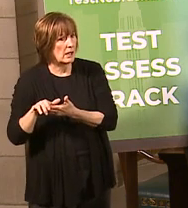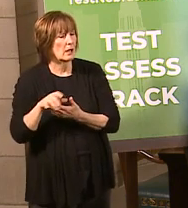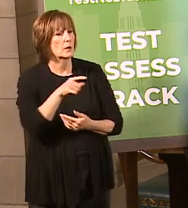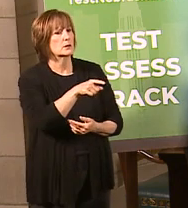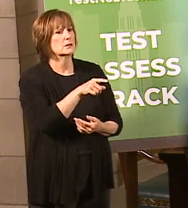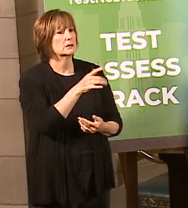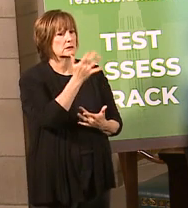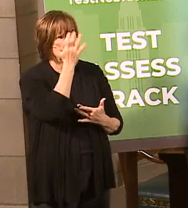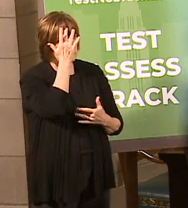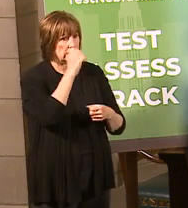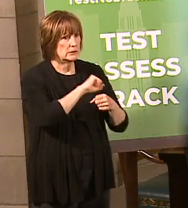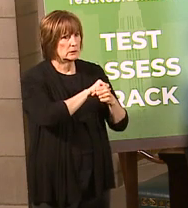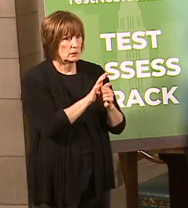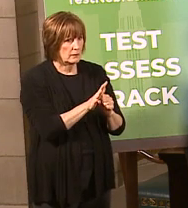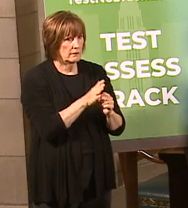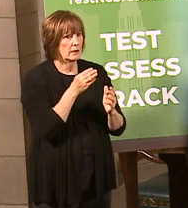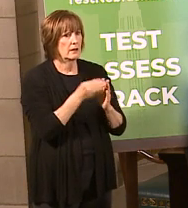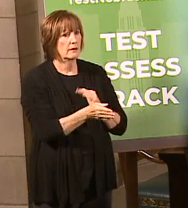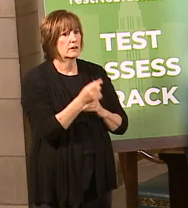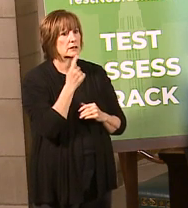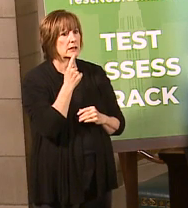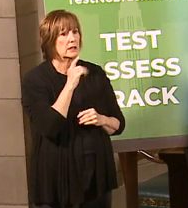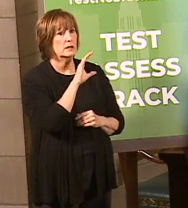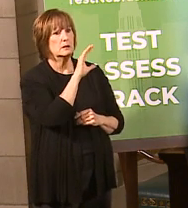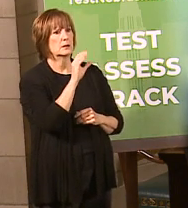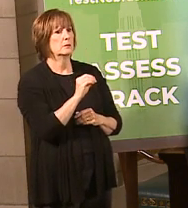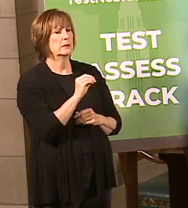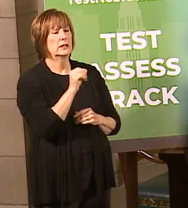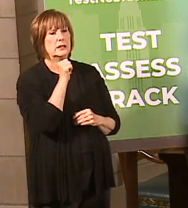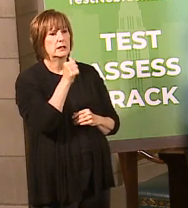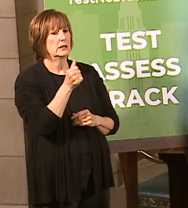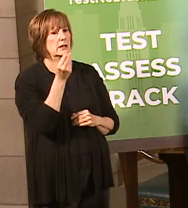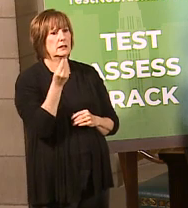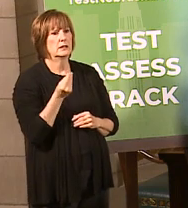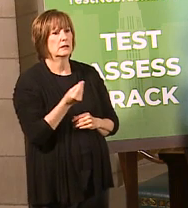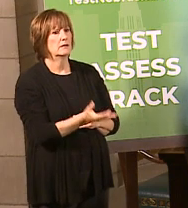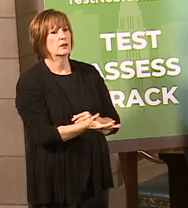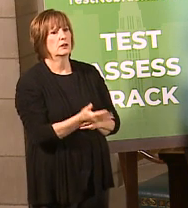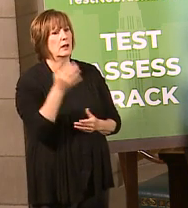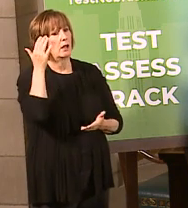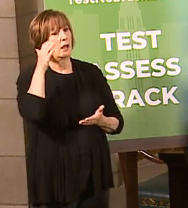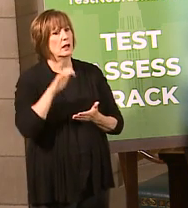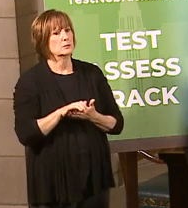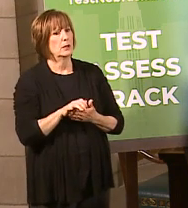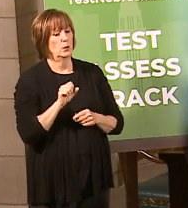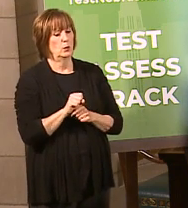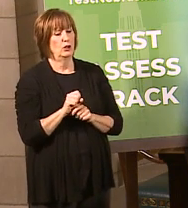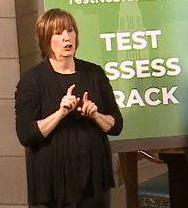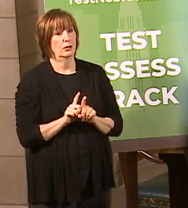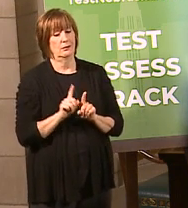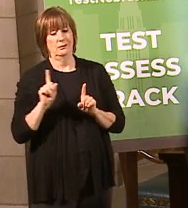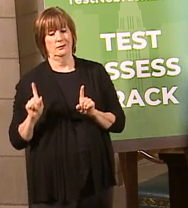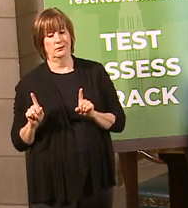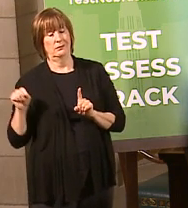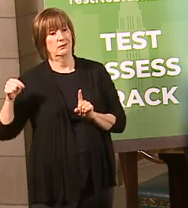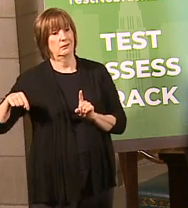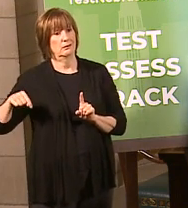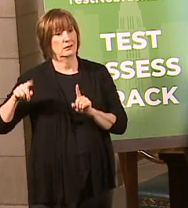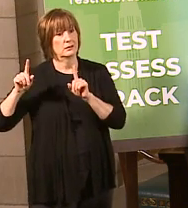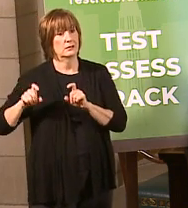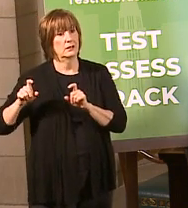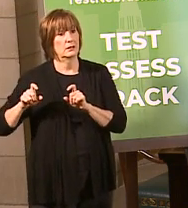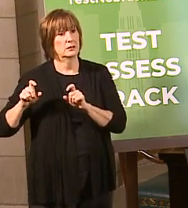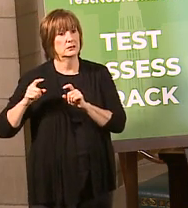COVID after he says his company didn't inform her husband that a worker next to him on the line tested positive.